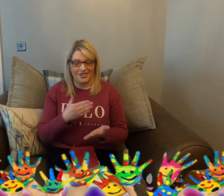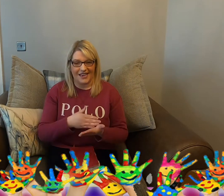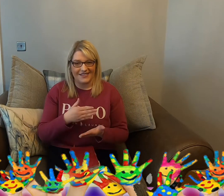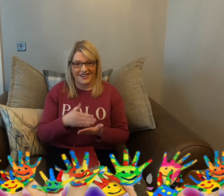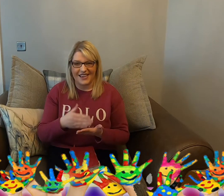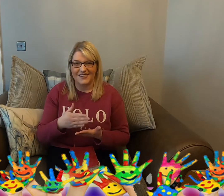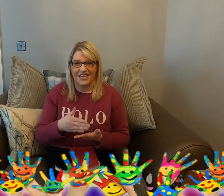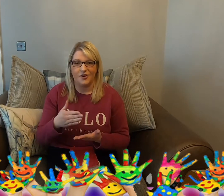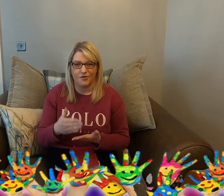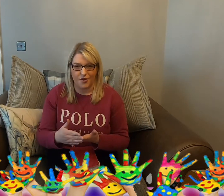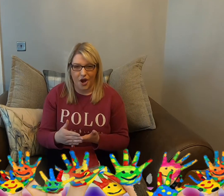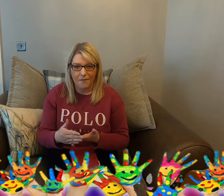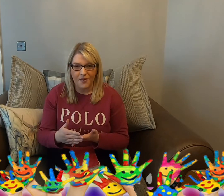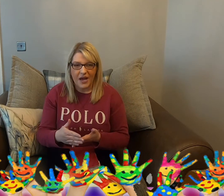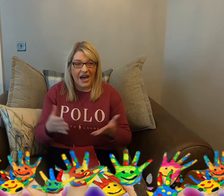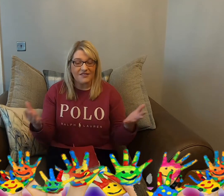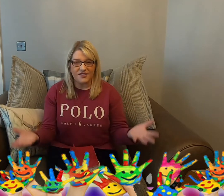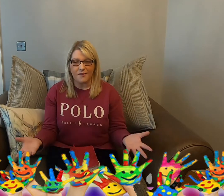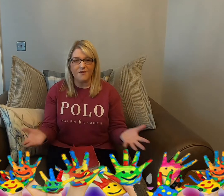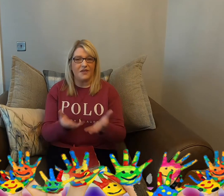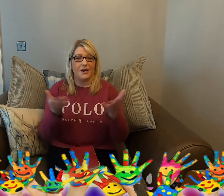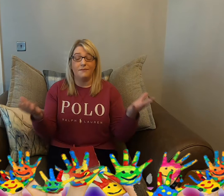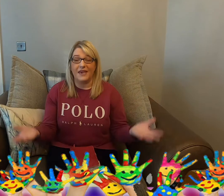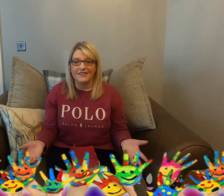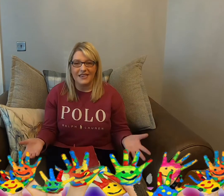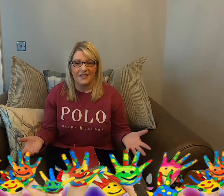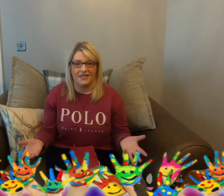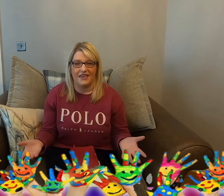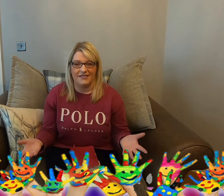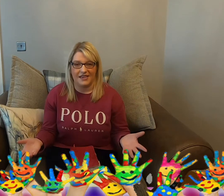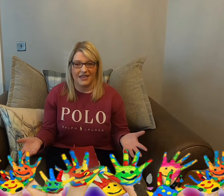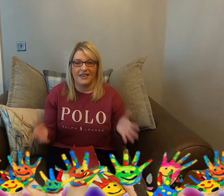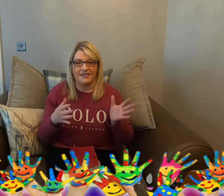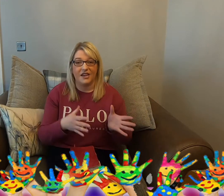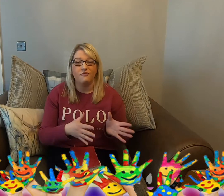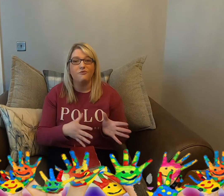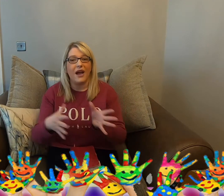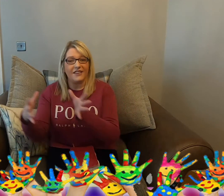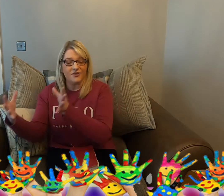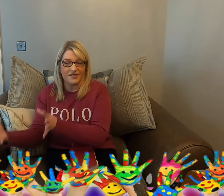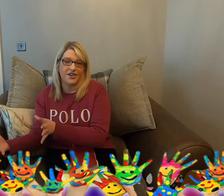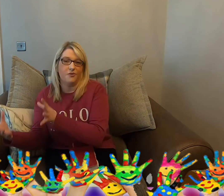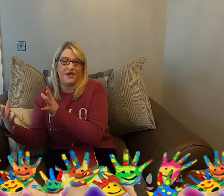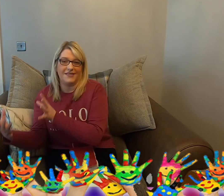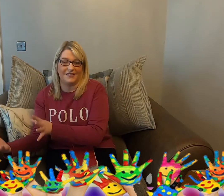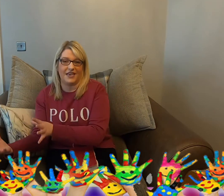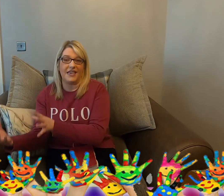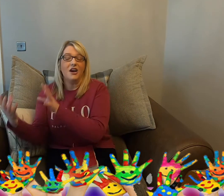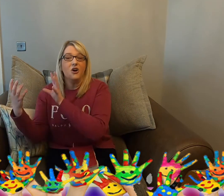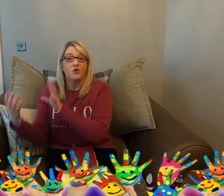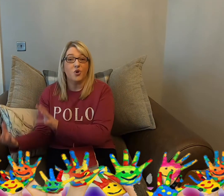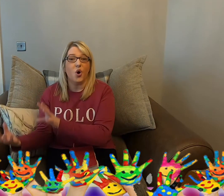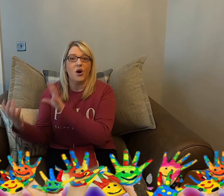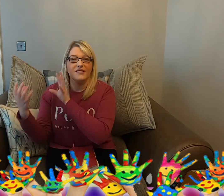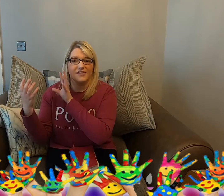Jesus as he grew up and some of the amazing things that he did right until we see God's